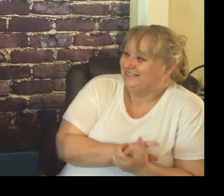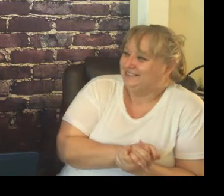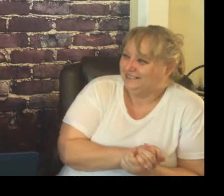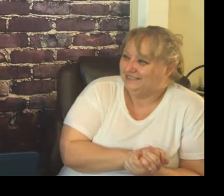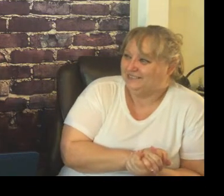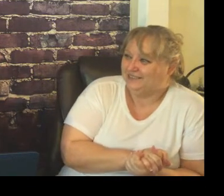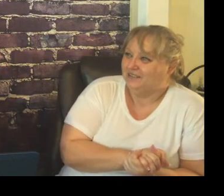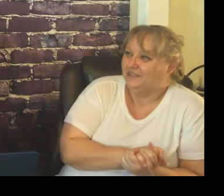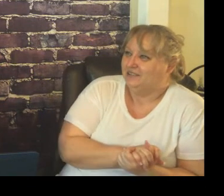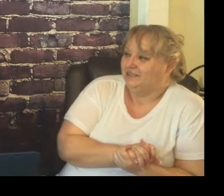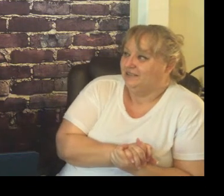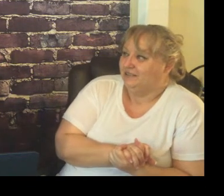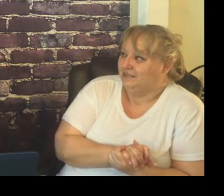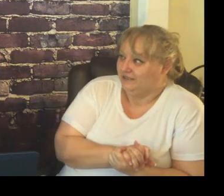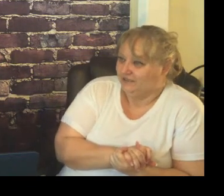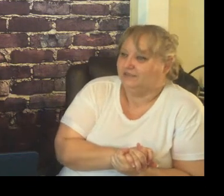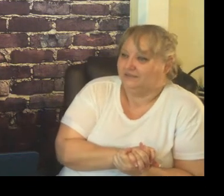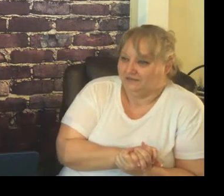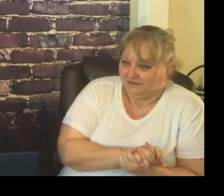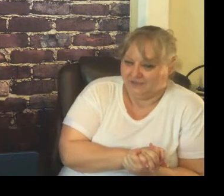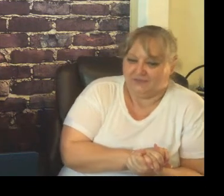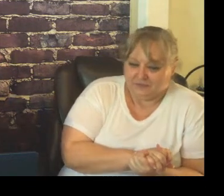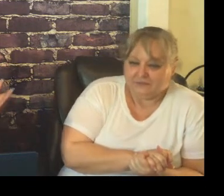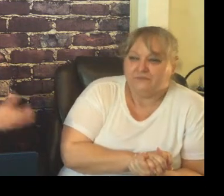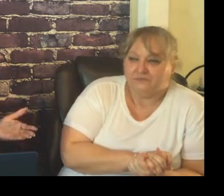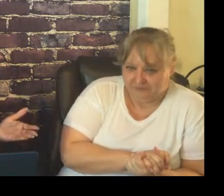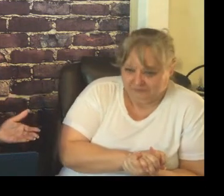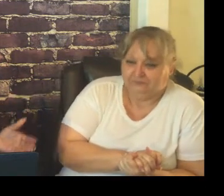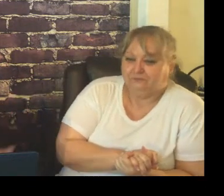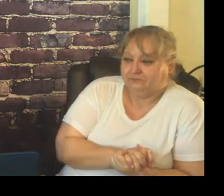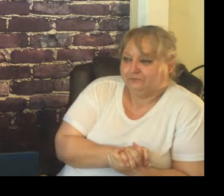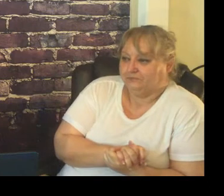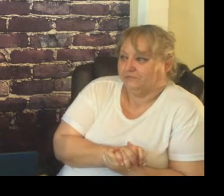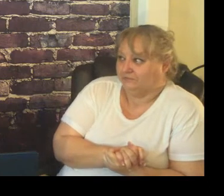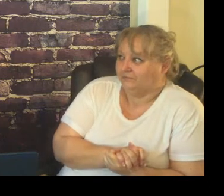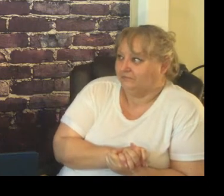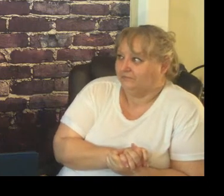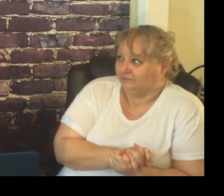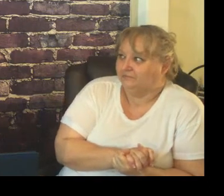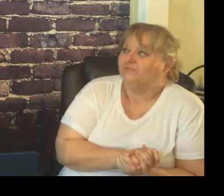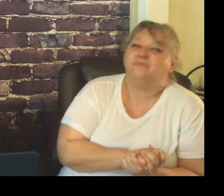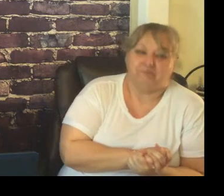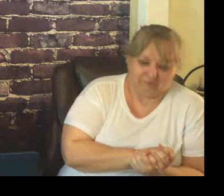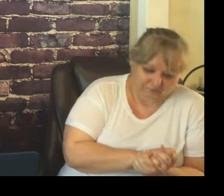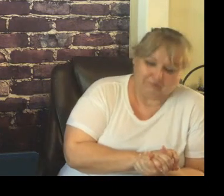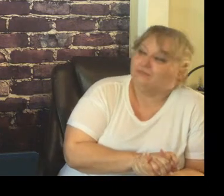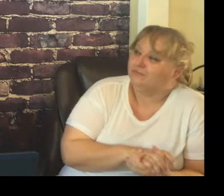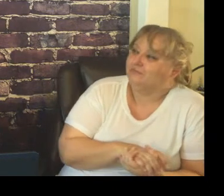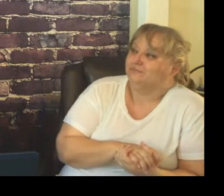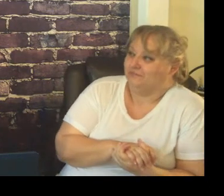your class and they enjoy what they're doing every day with you they are going to self-manage that class they're definitely going